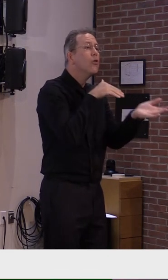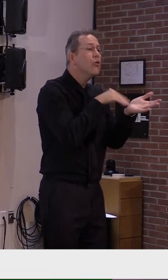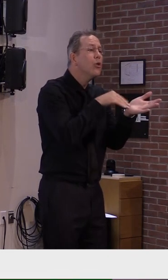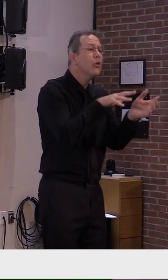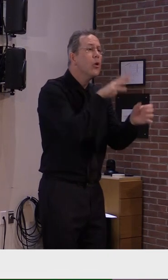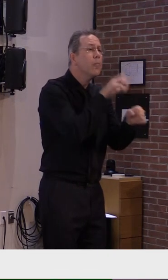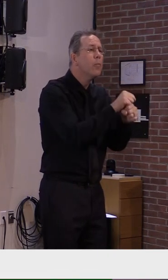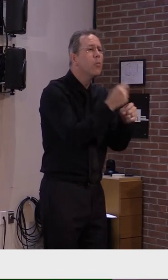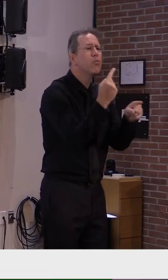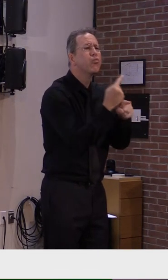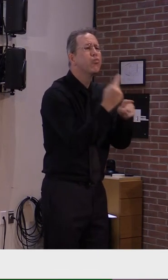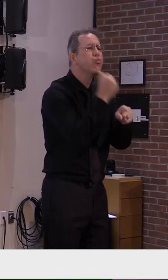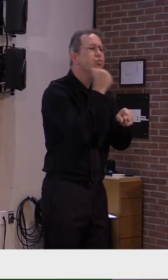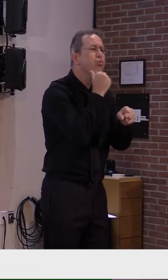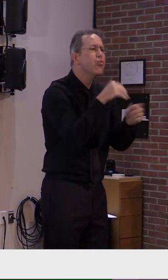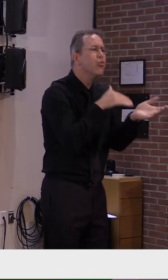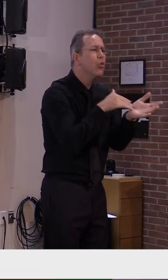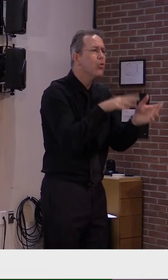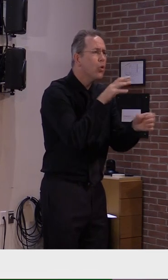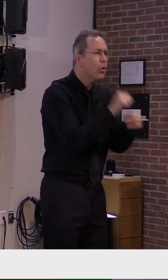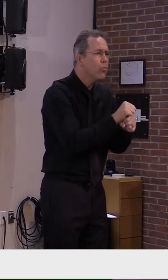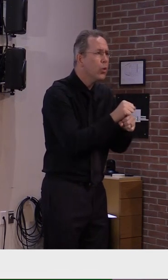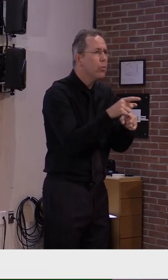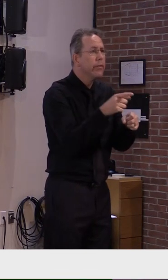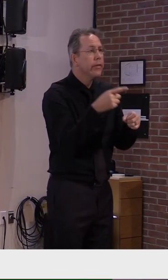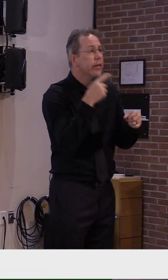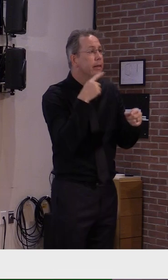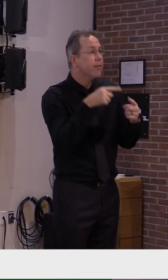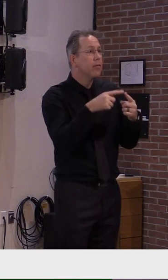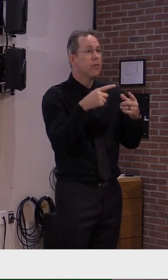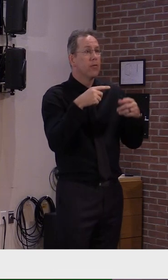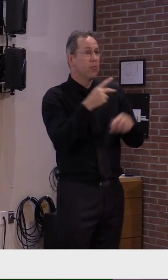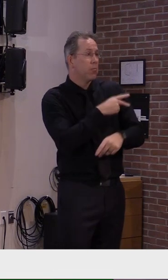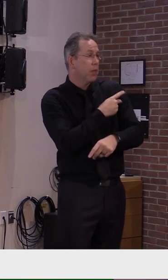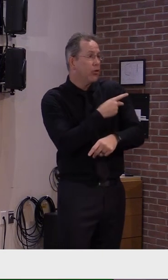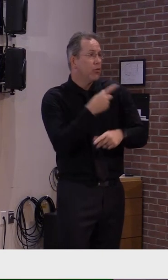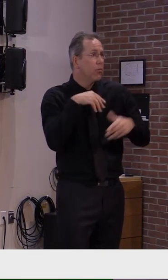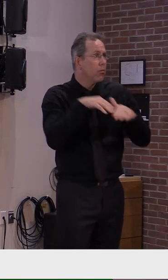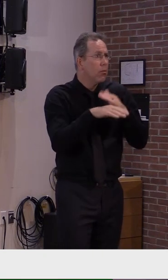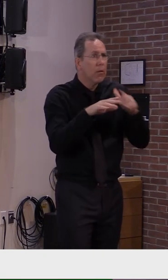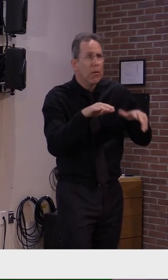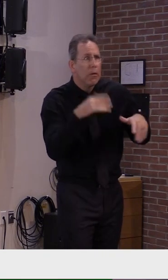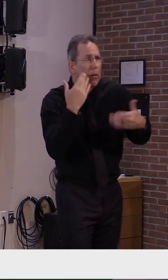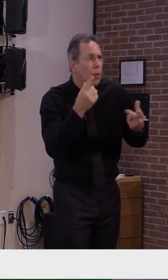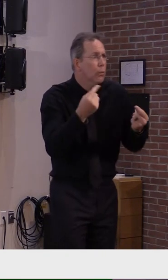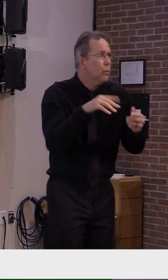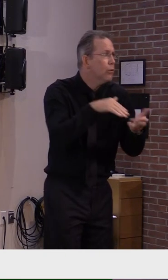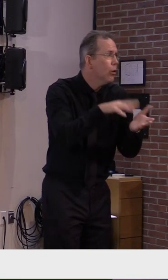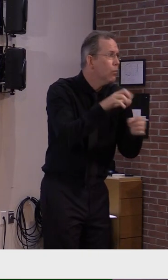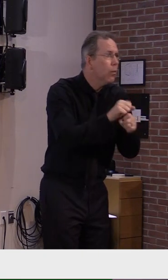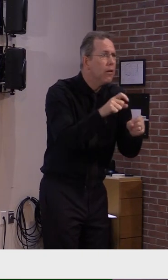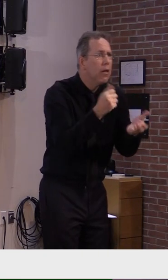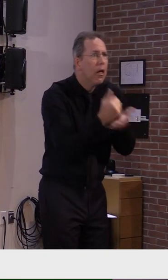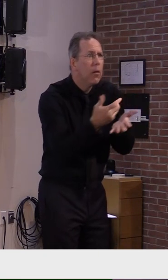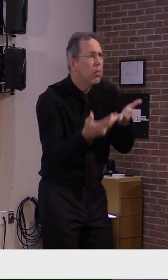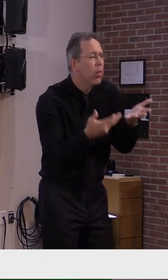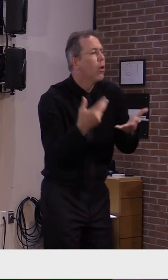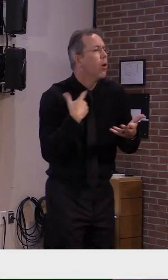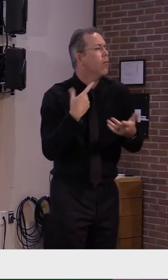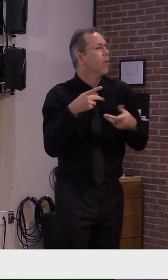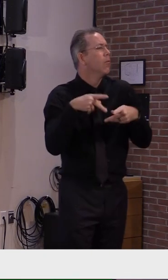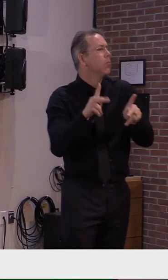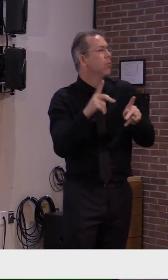their appointment. And again, if you need someone for communication